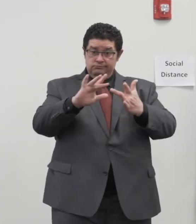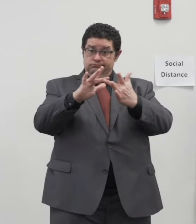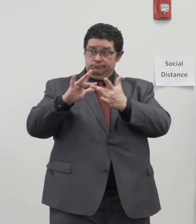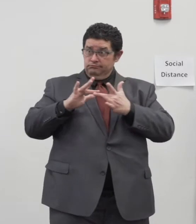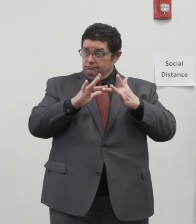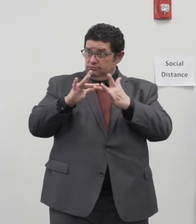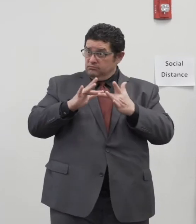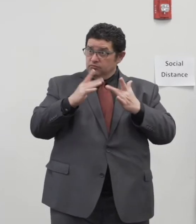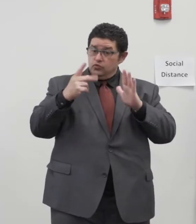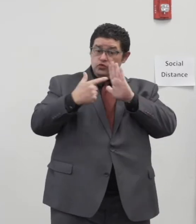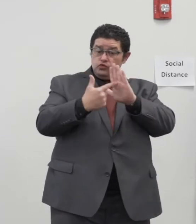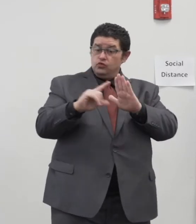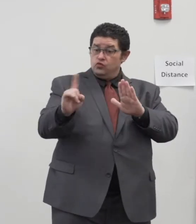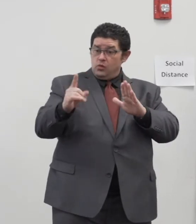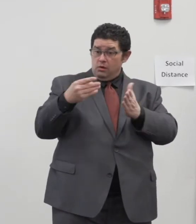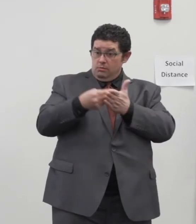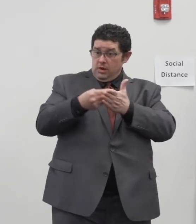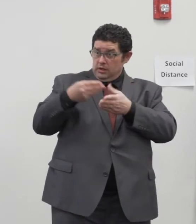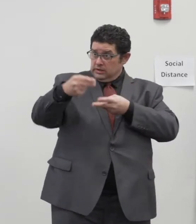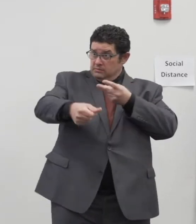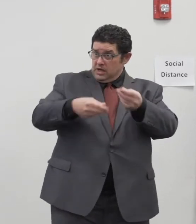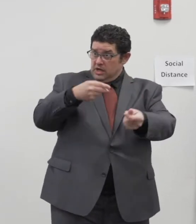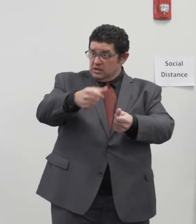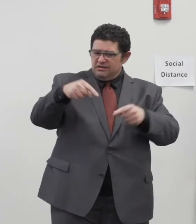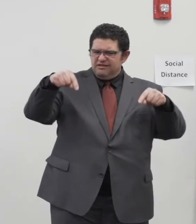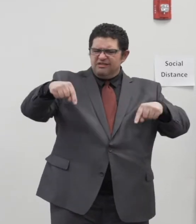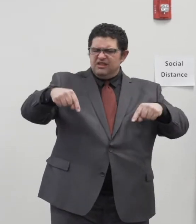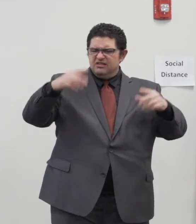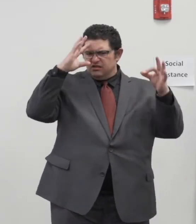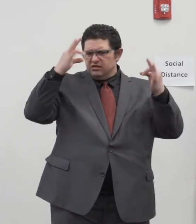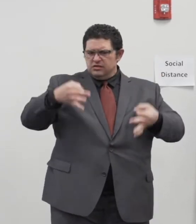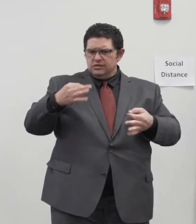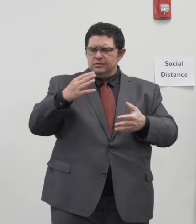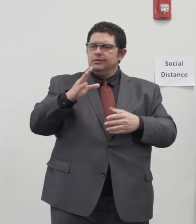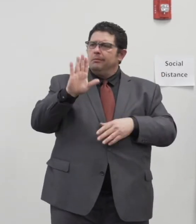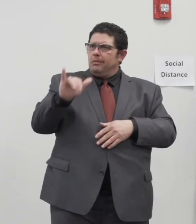show us where the money is spent. But this really is a decision by the council.